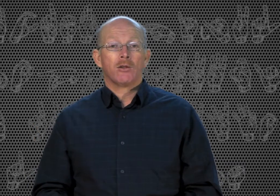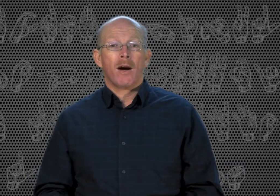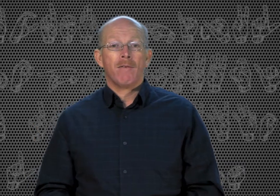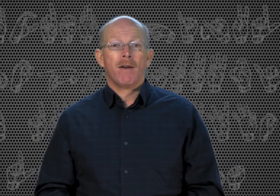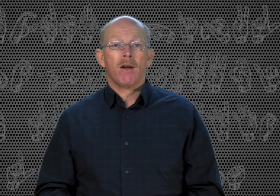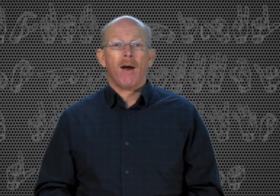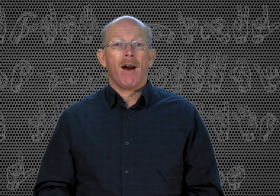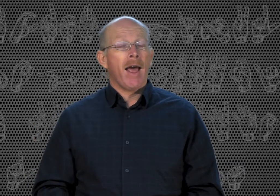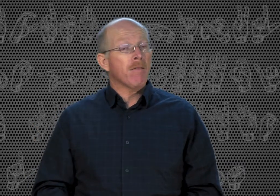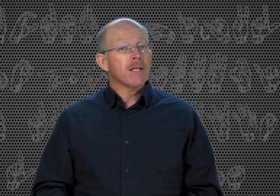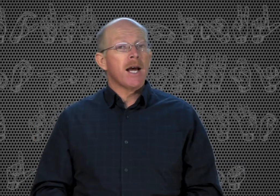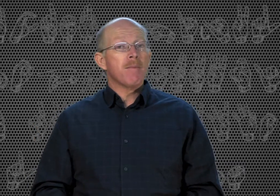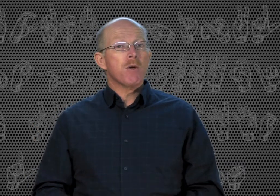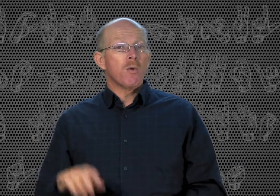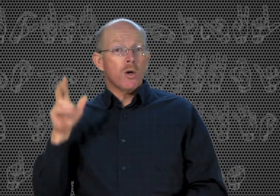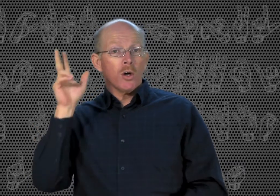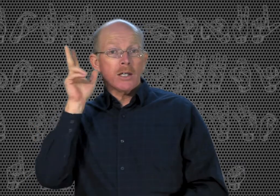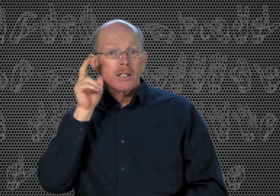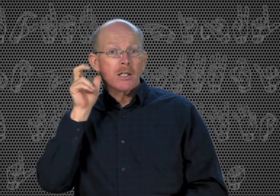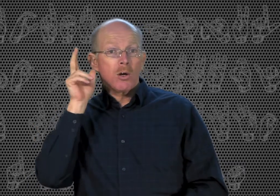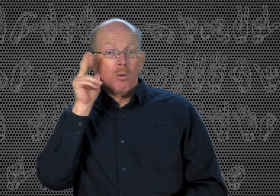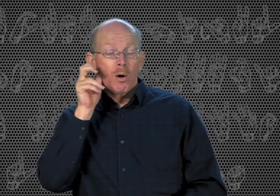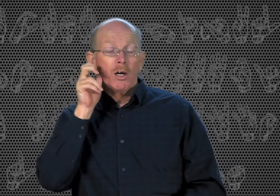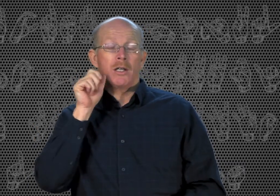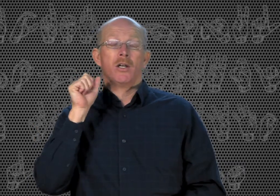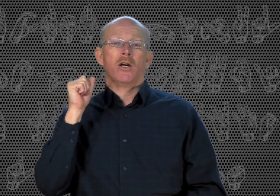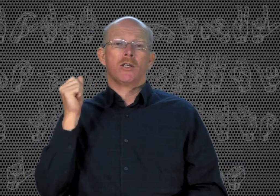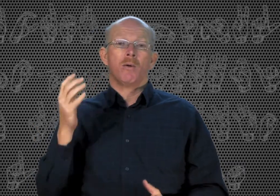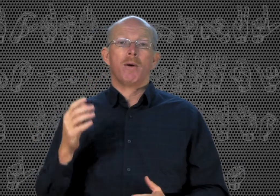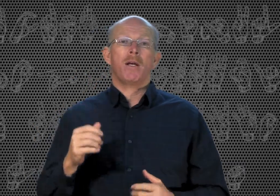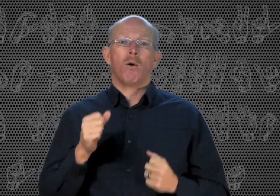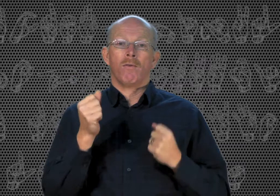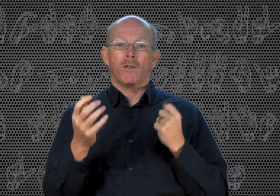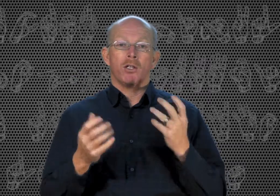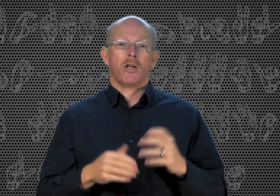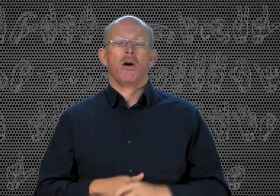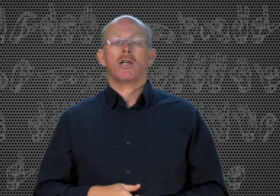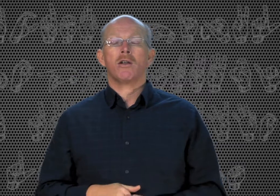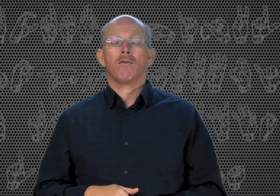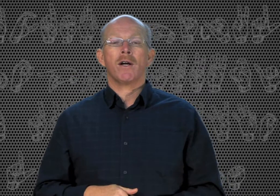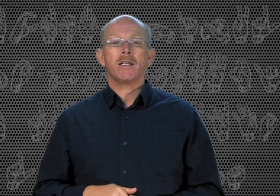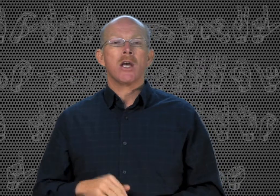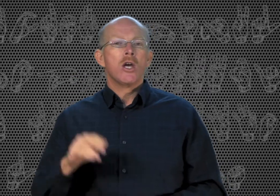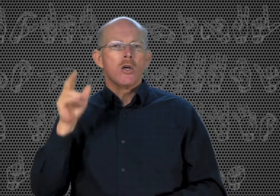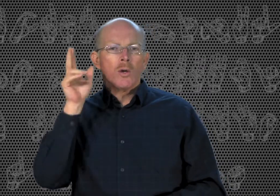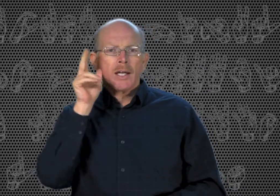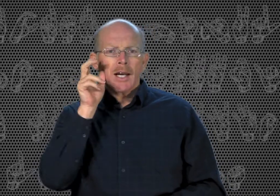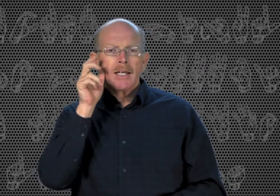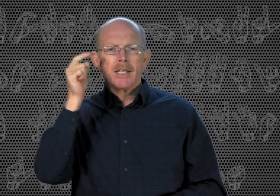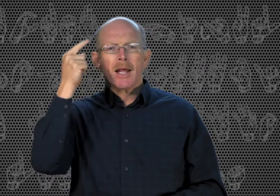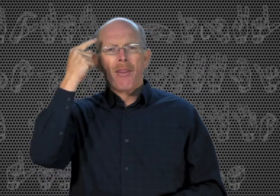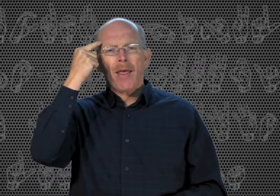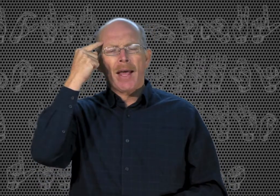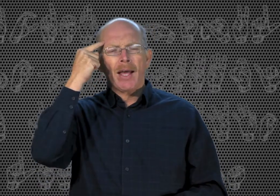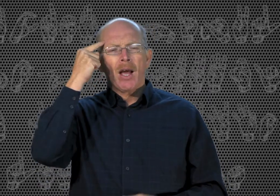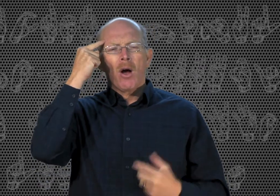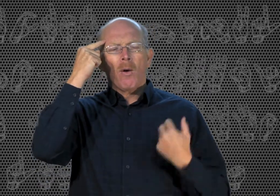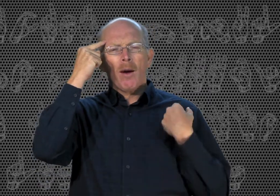And try to figure out every time you you're listening to a word and you're interpreting or if you're just talking to your friends. You need to listen and think. Okay